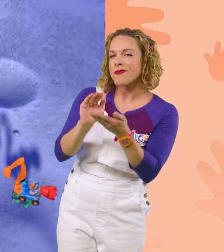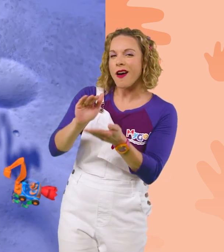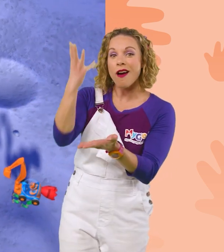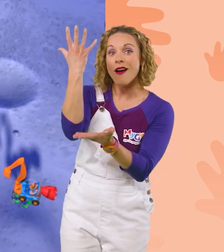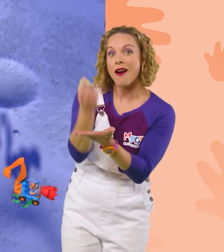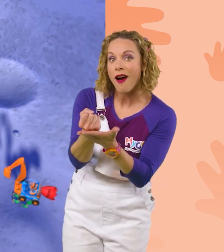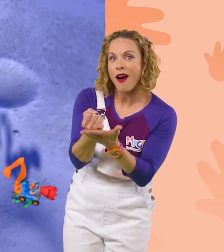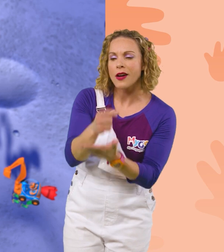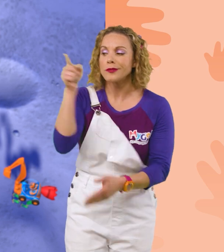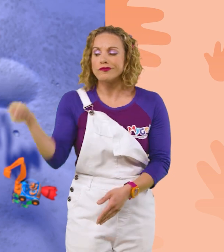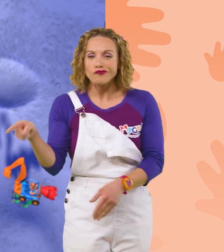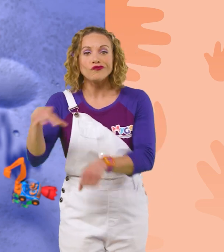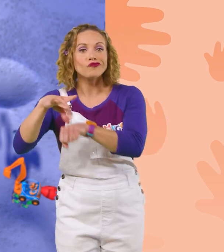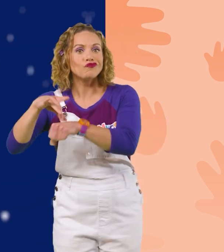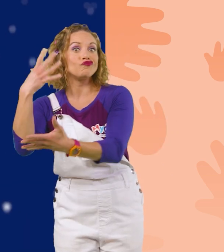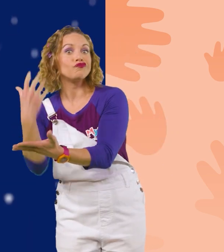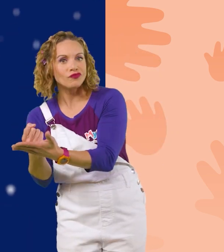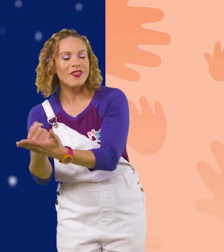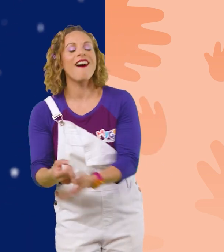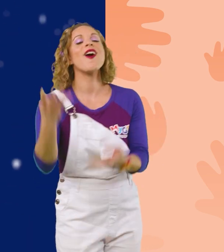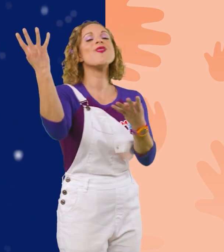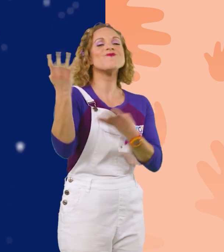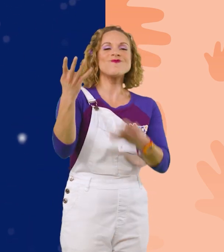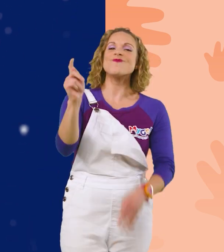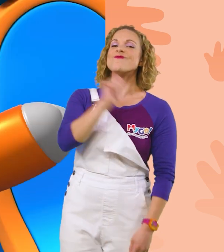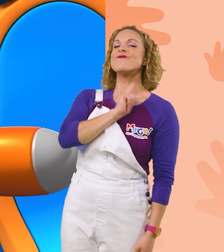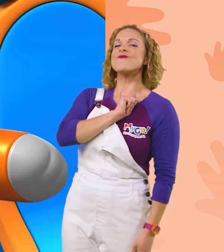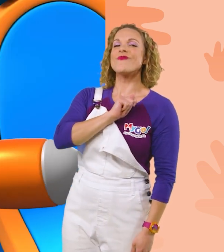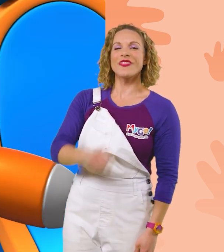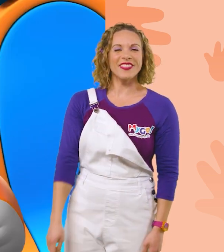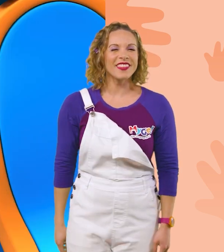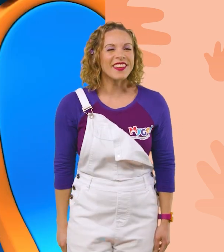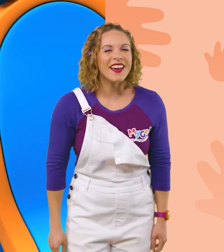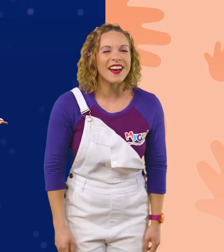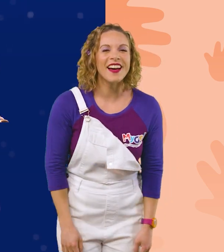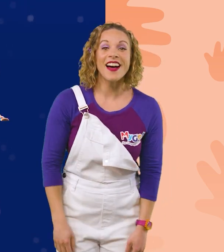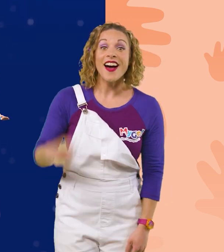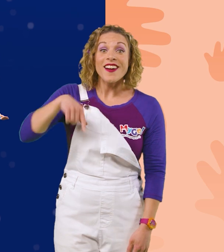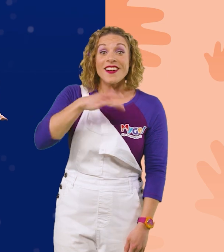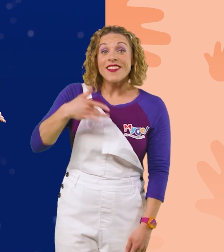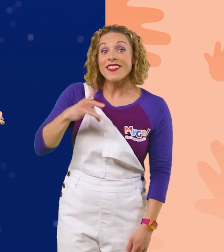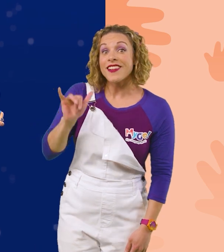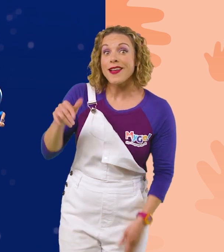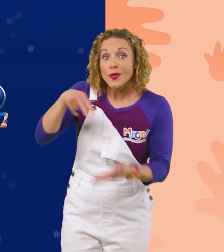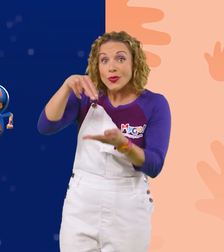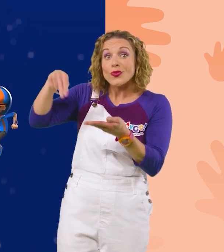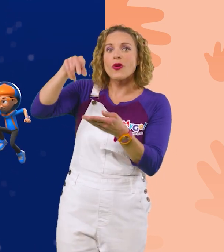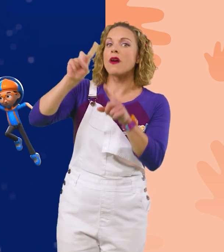than there is on Earth. Upload answer tabs. We feel like we're floating, but gravity